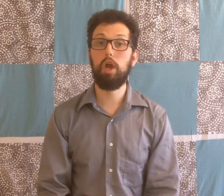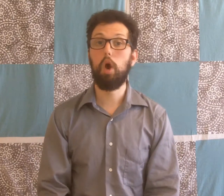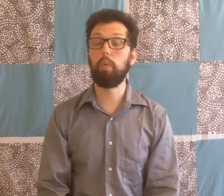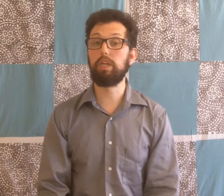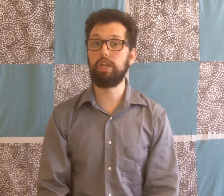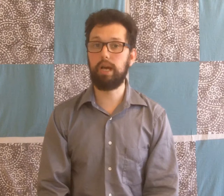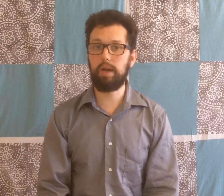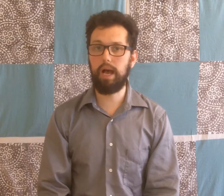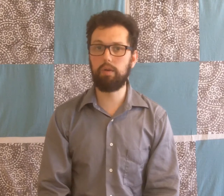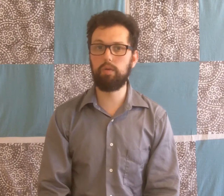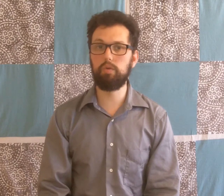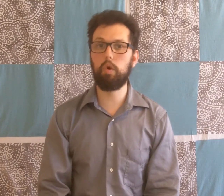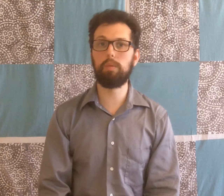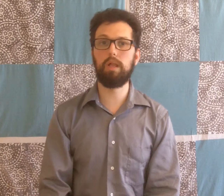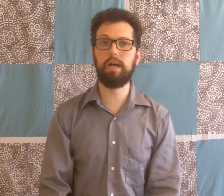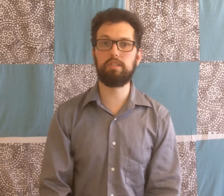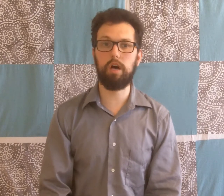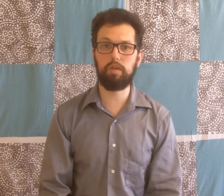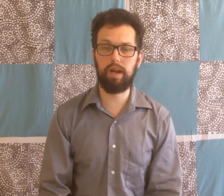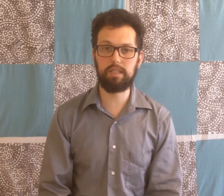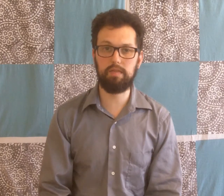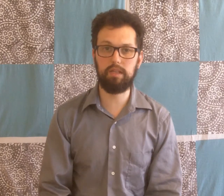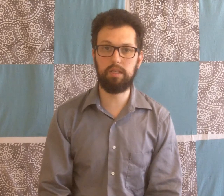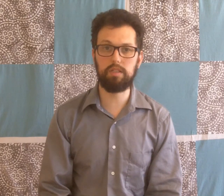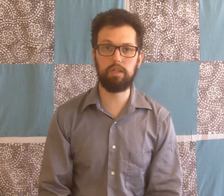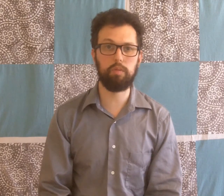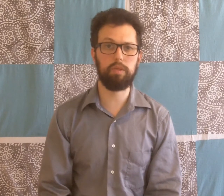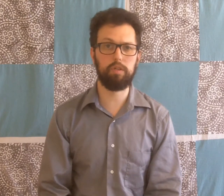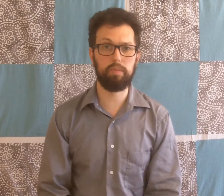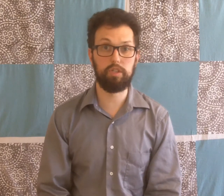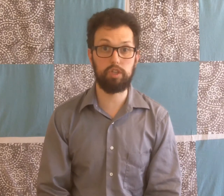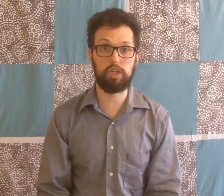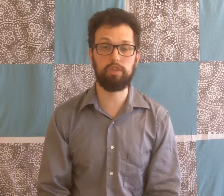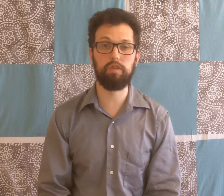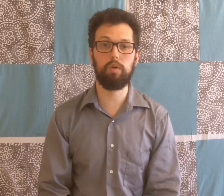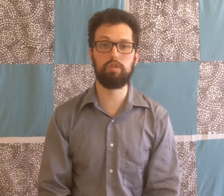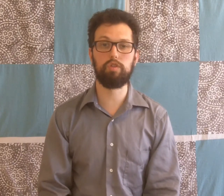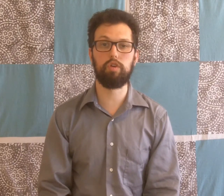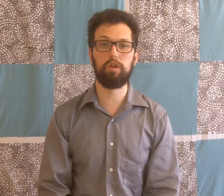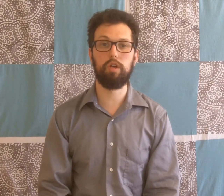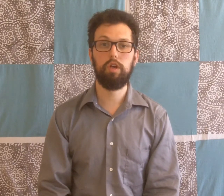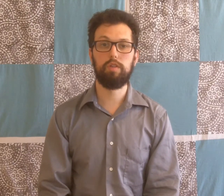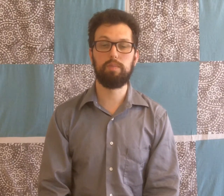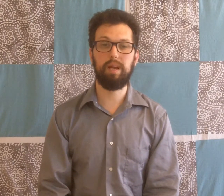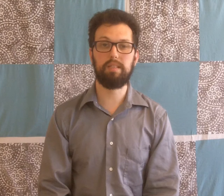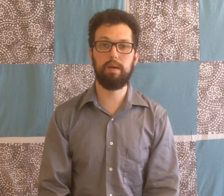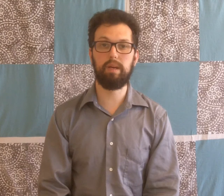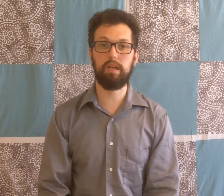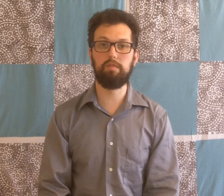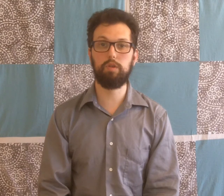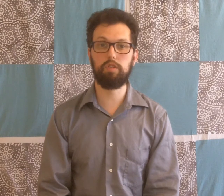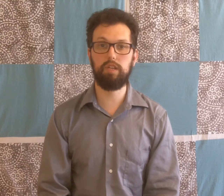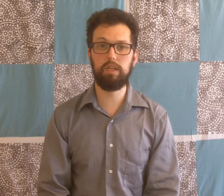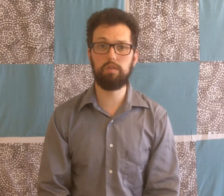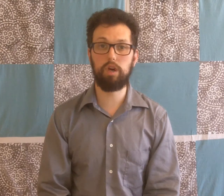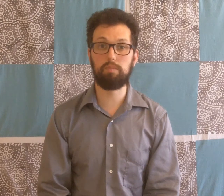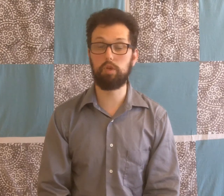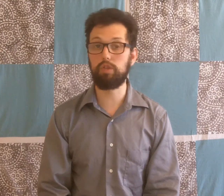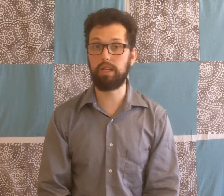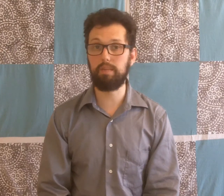We can check out how to normalize other activities and a little bit of discussion of those during this pandemic in future videos. So check them